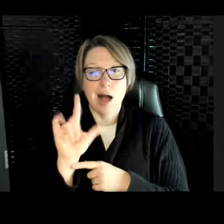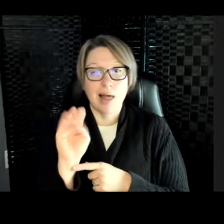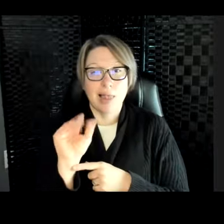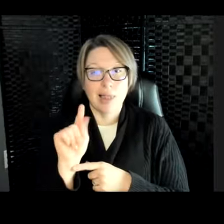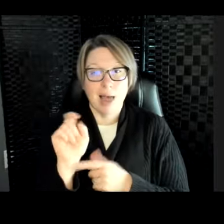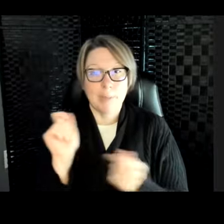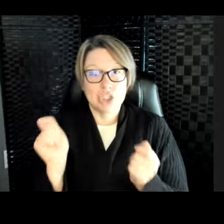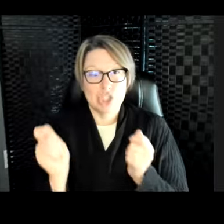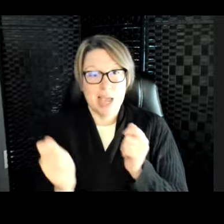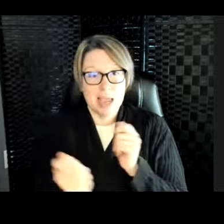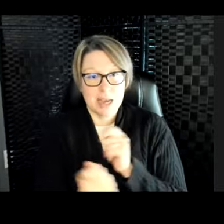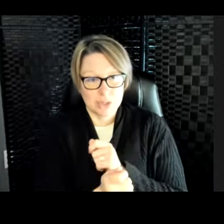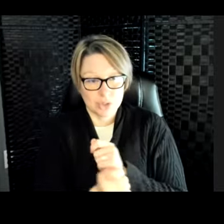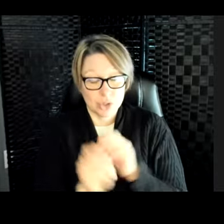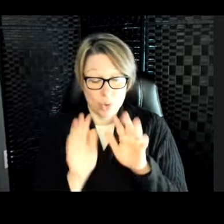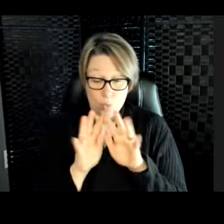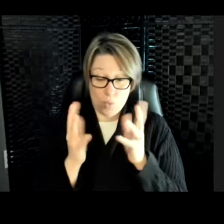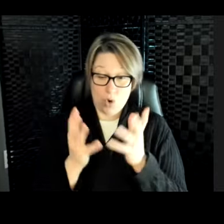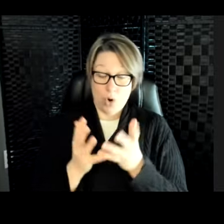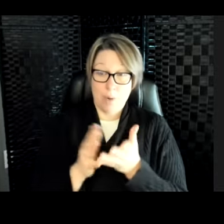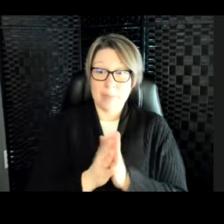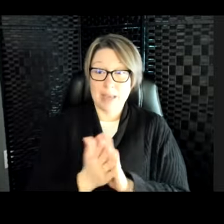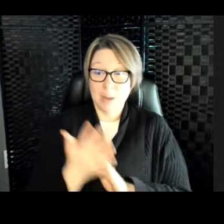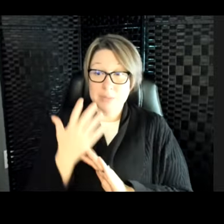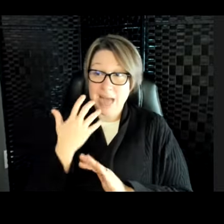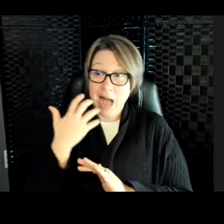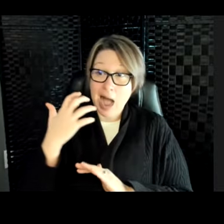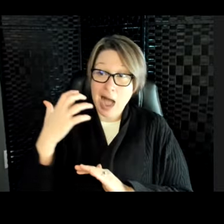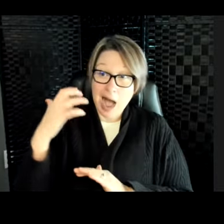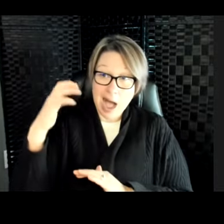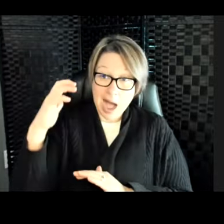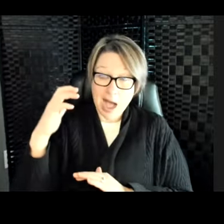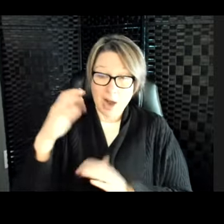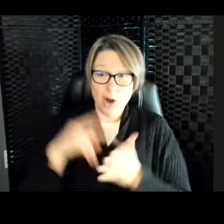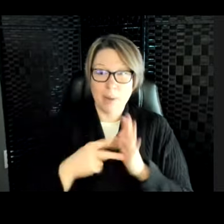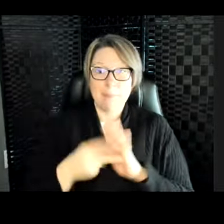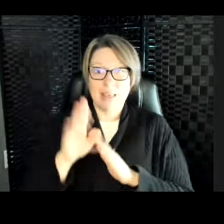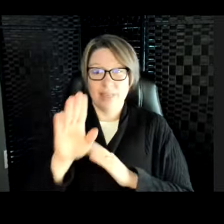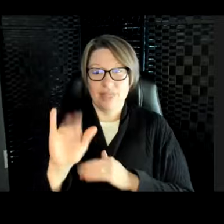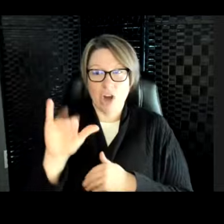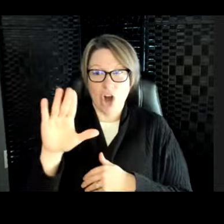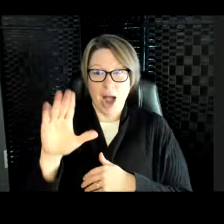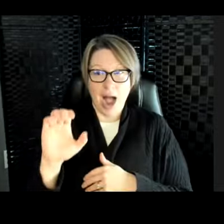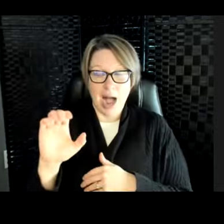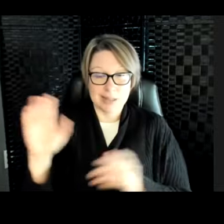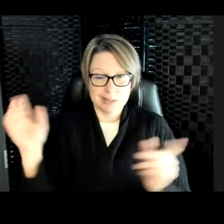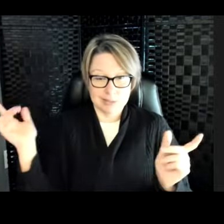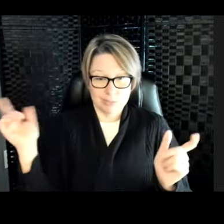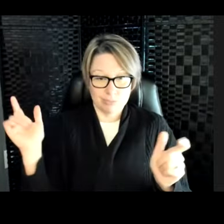gets hotter, the ice that they live on gets smaller and smaller. And so they have no place to live